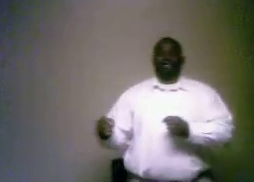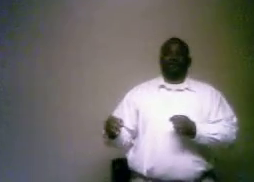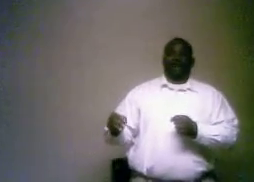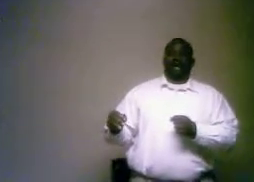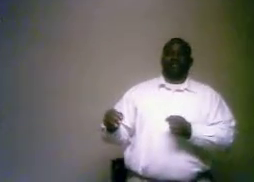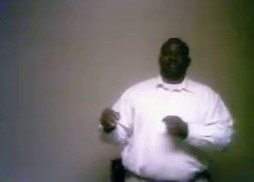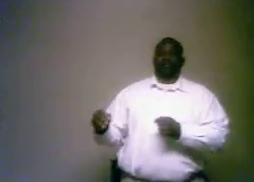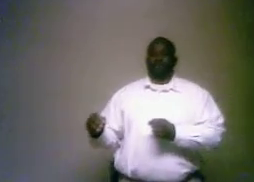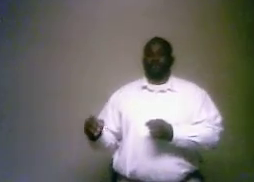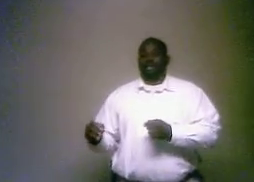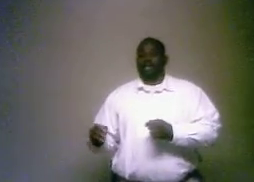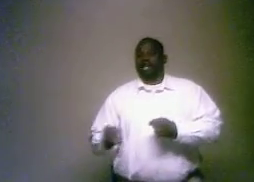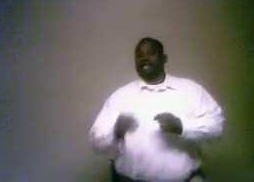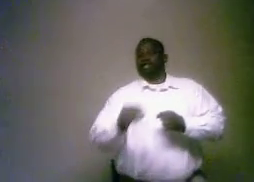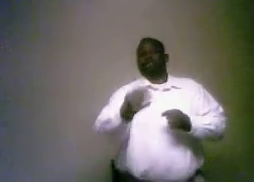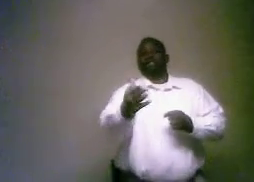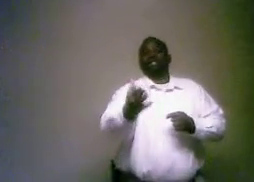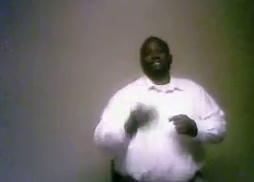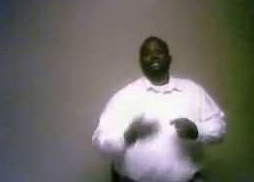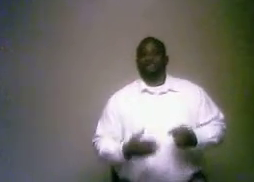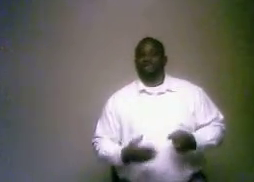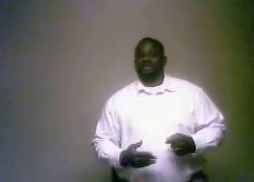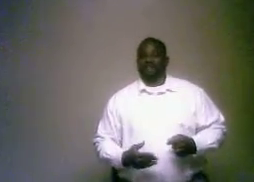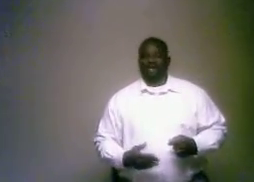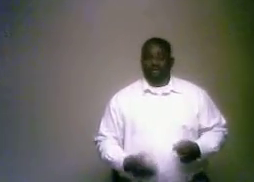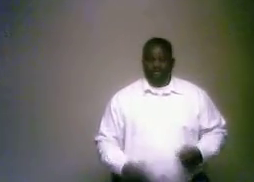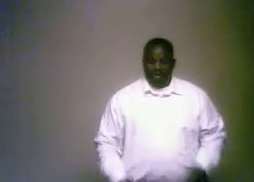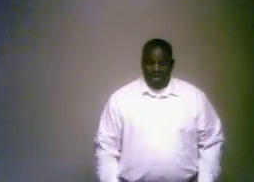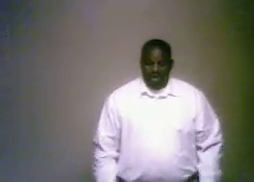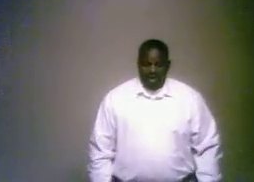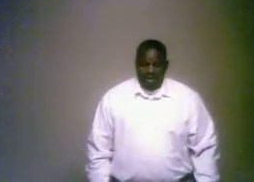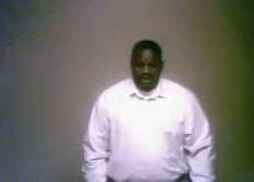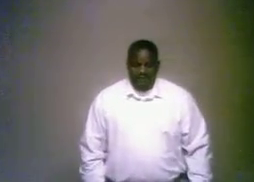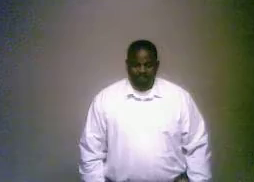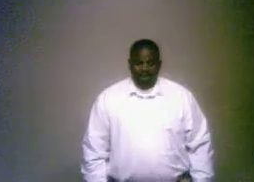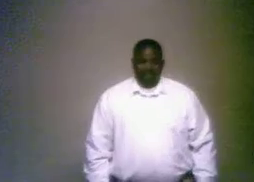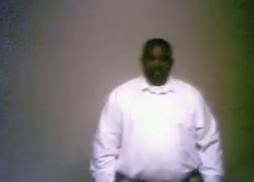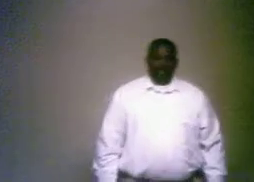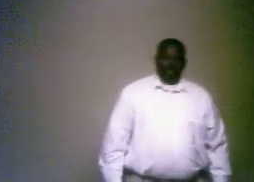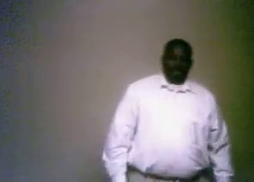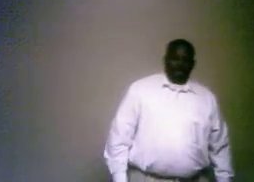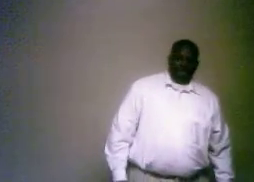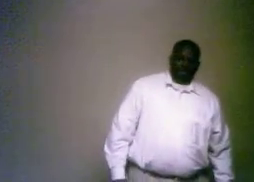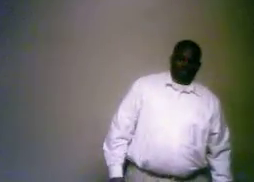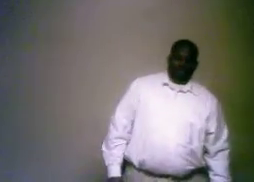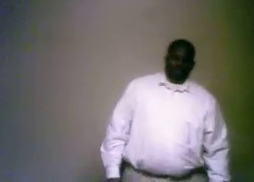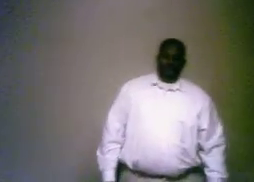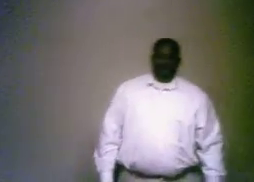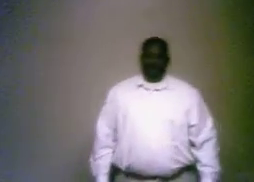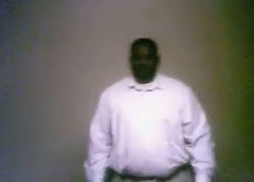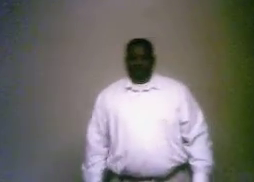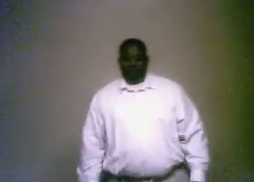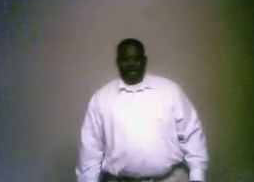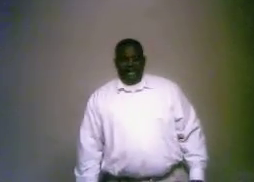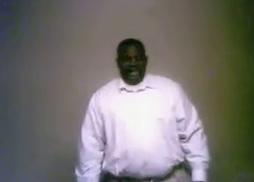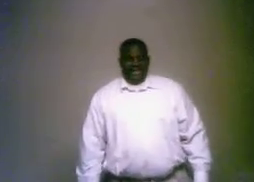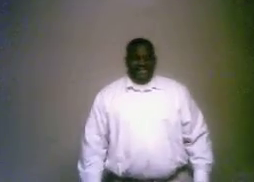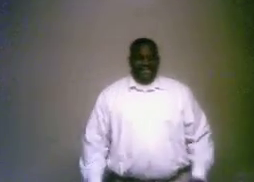dividing the scriptures and letting you make the decision for yourself. Let's see. Luke 24 and 44. And he said